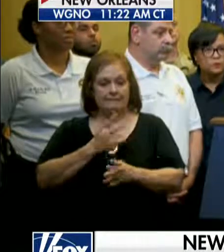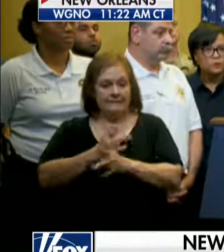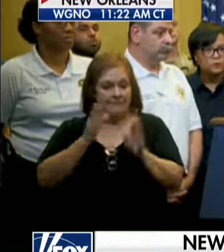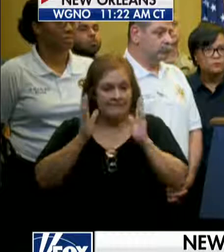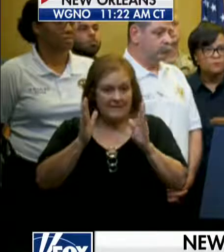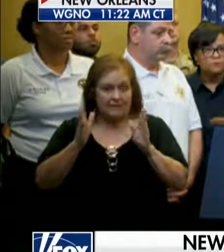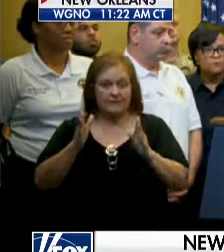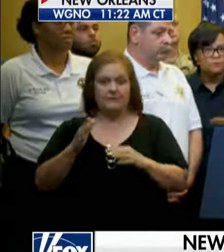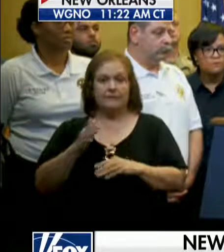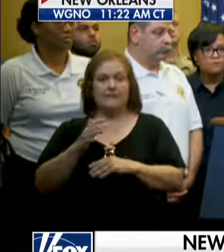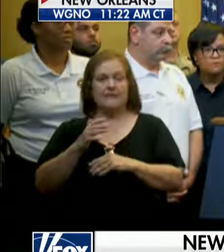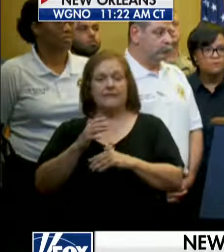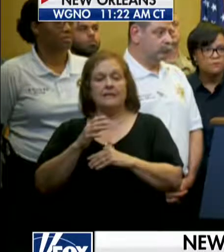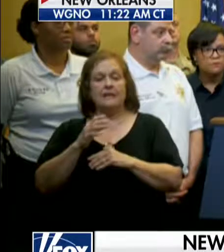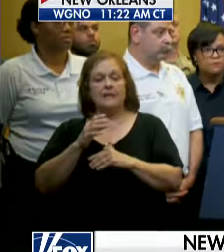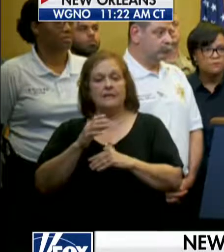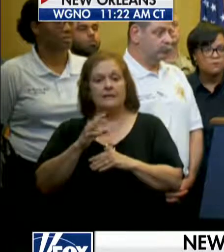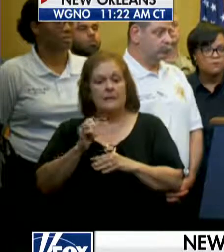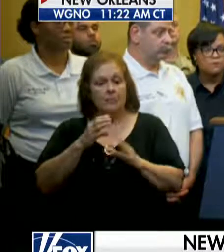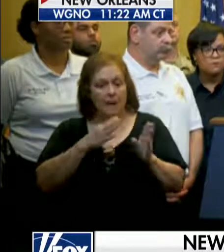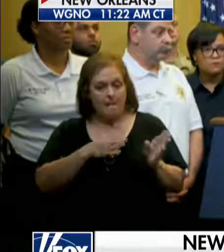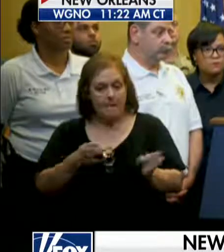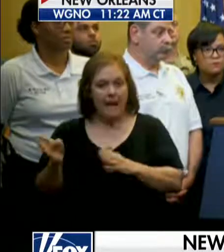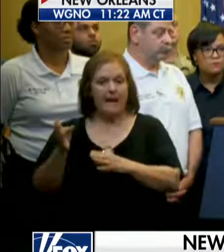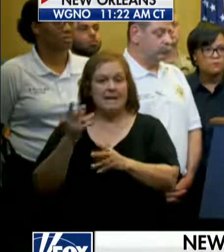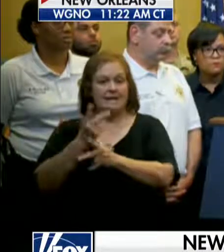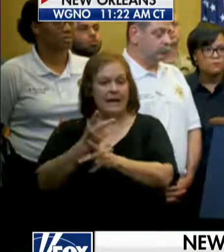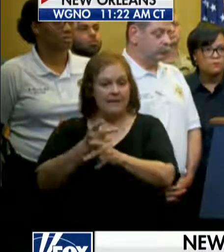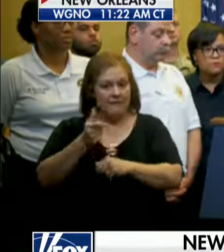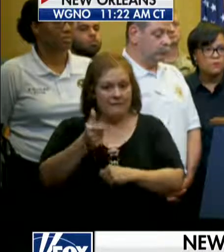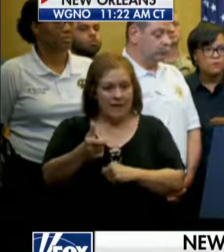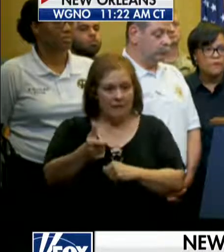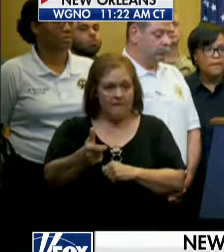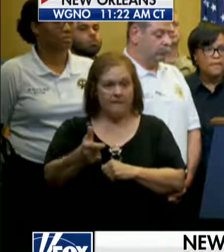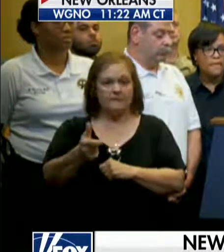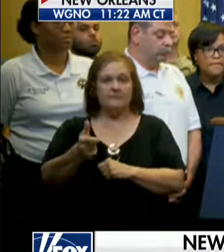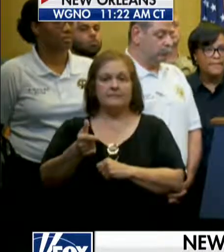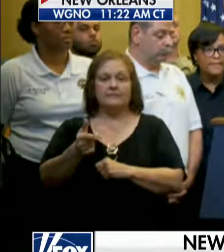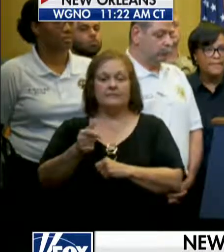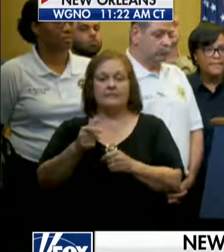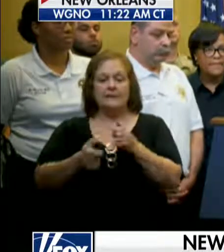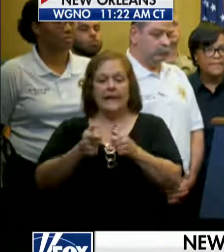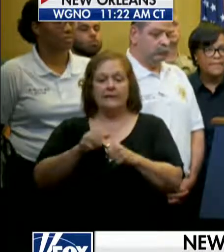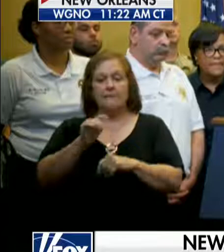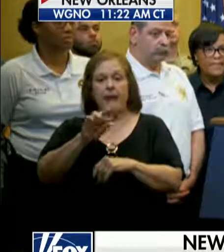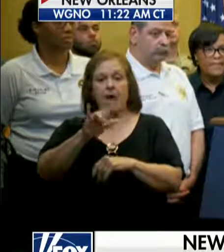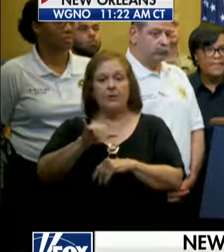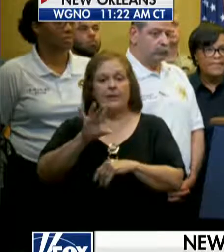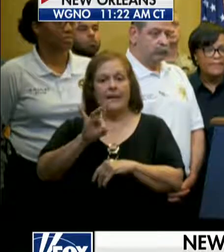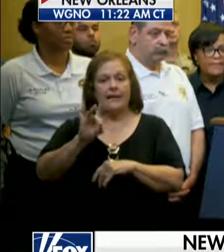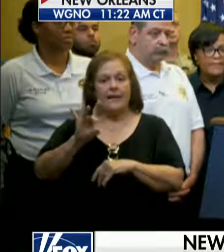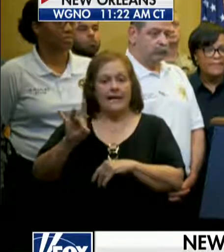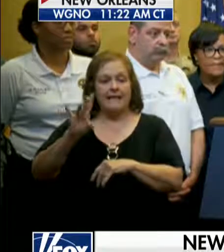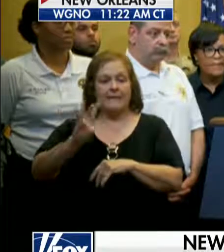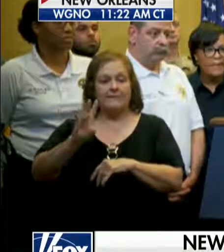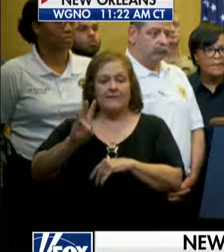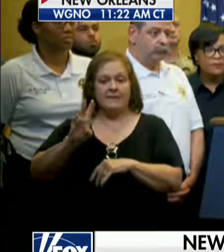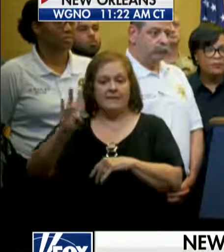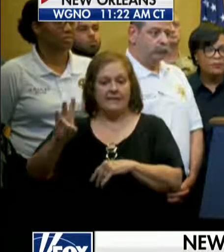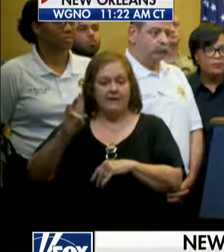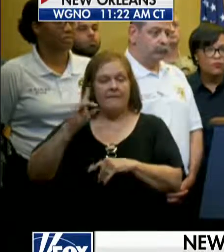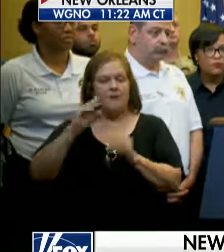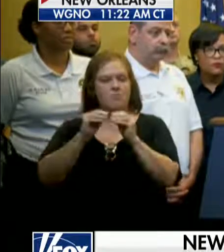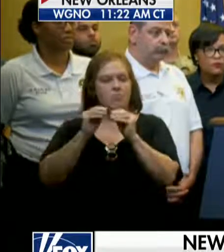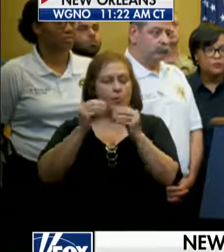continue to be prepared and take care of yourselves. Text Barry to 888-777 for